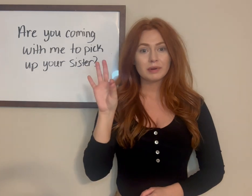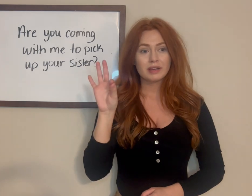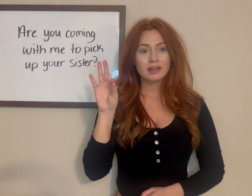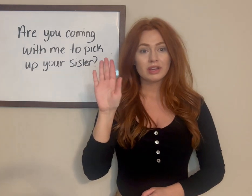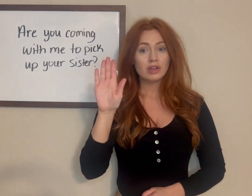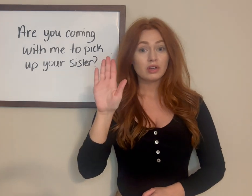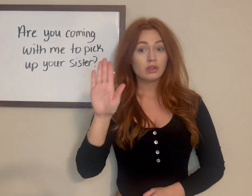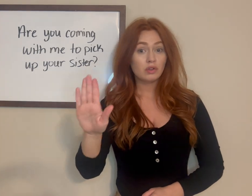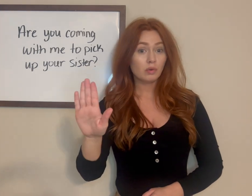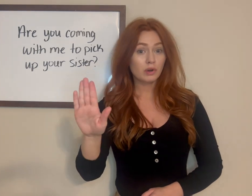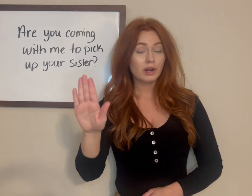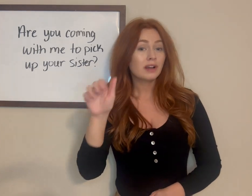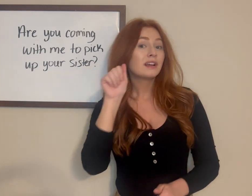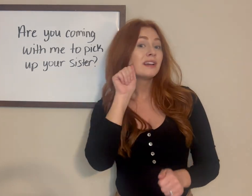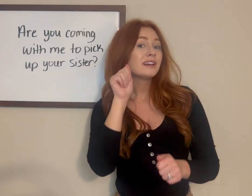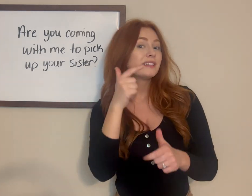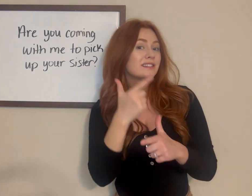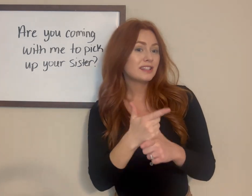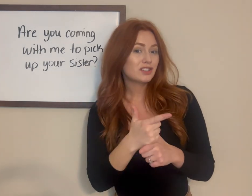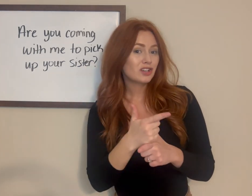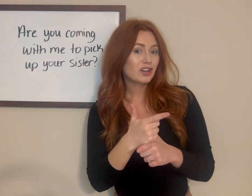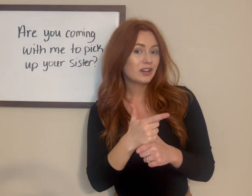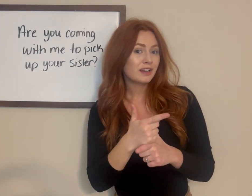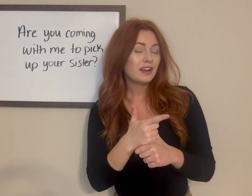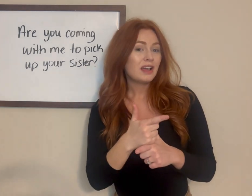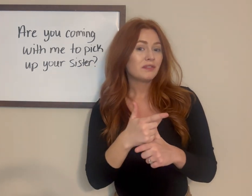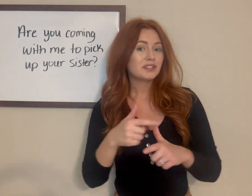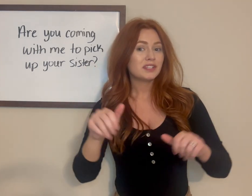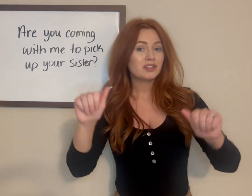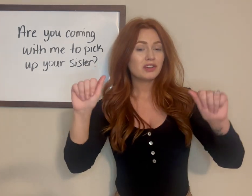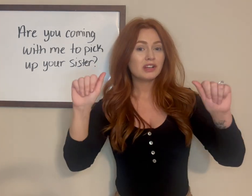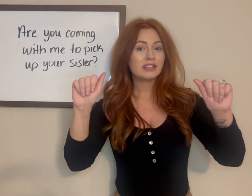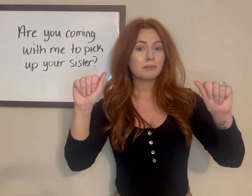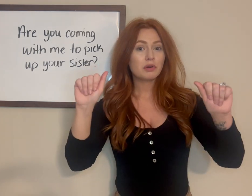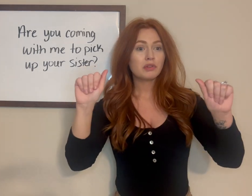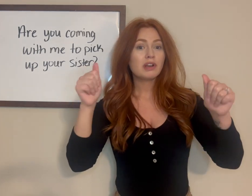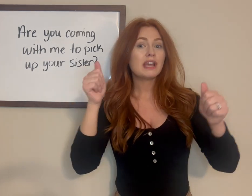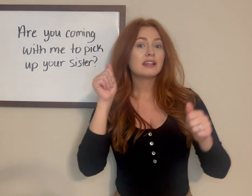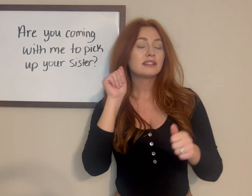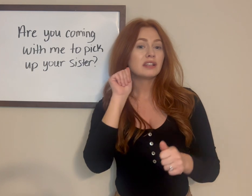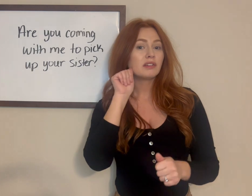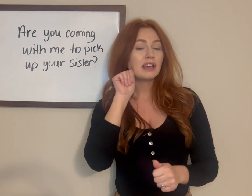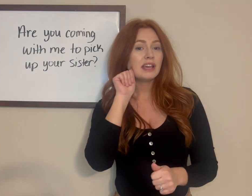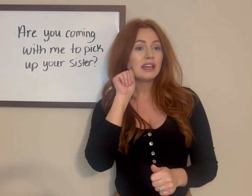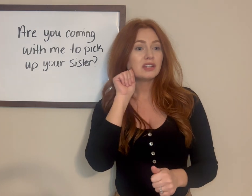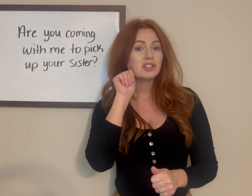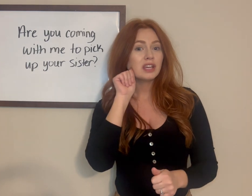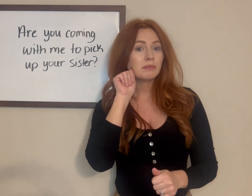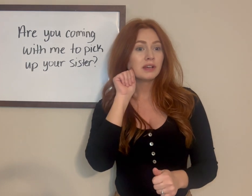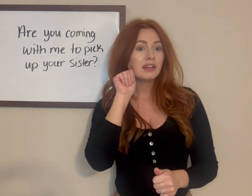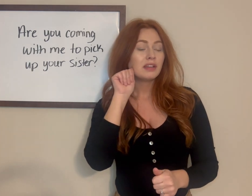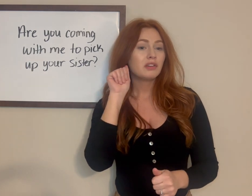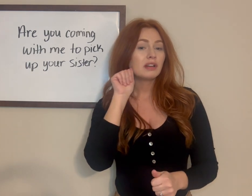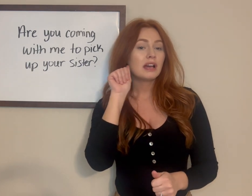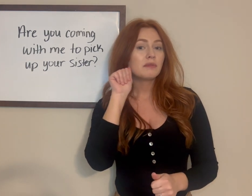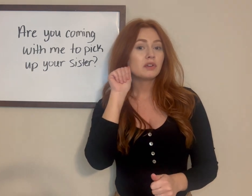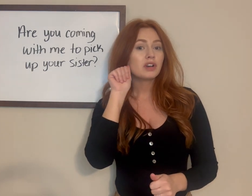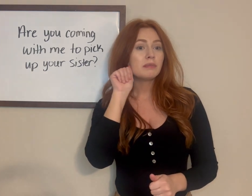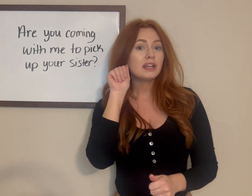your sister. For sister, you're going to take both of your hands in your A handshape. You're going to have your dominant